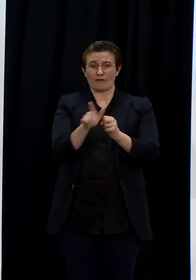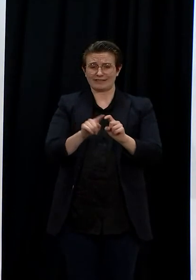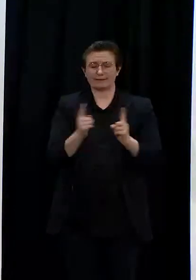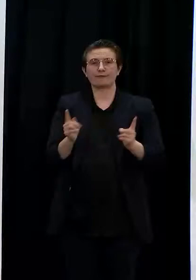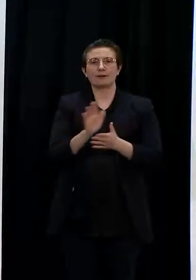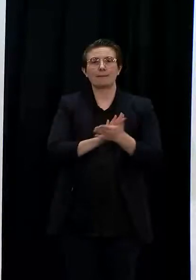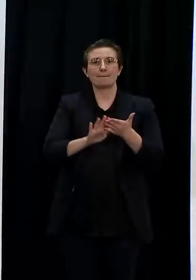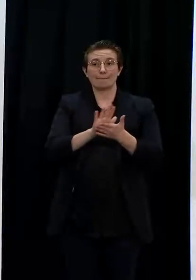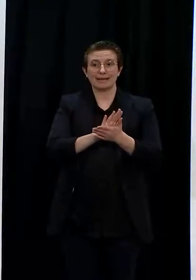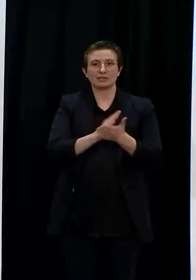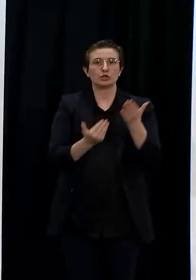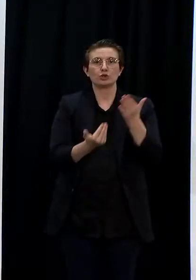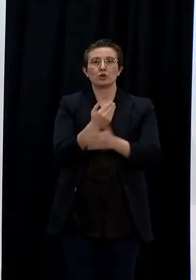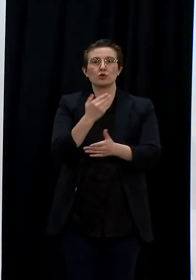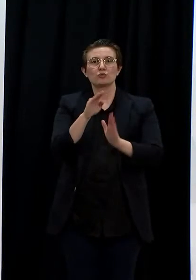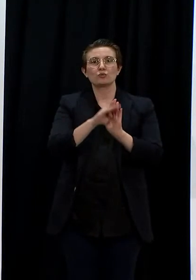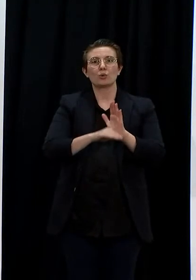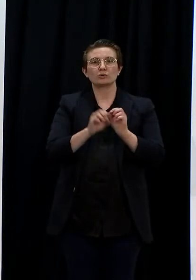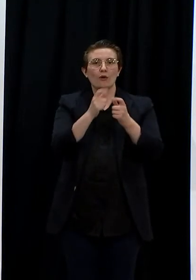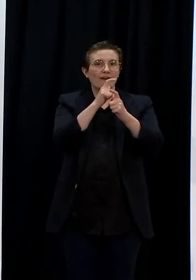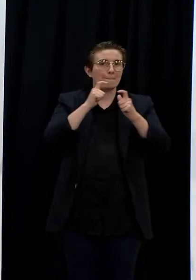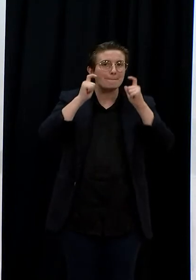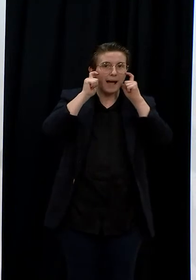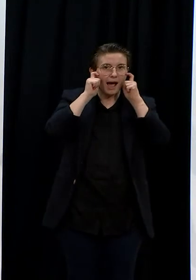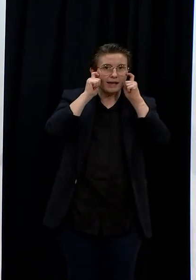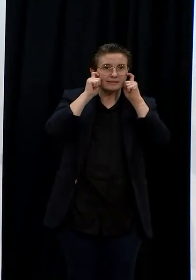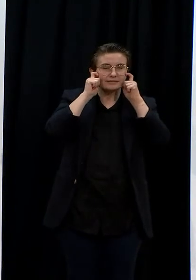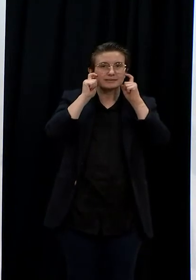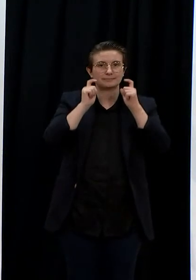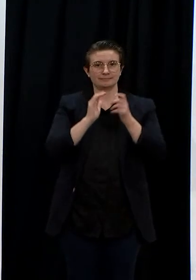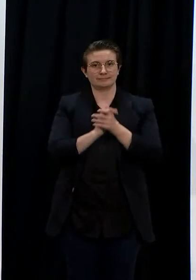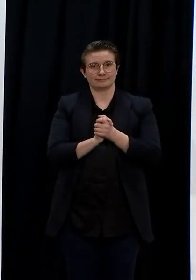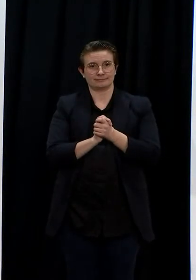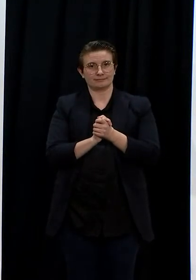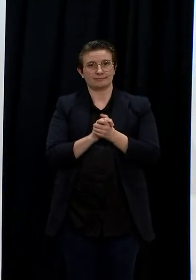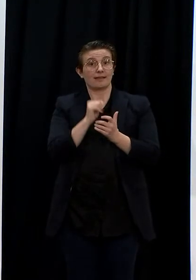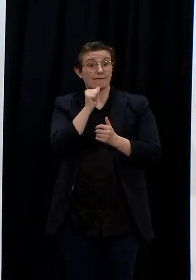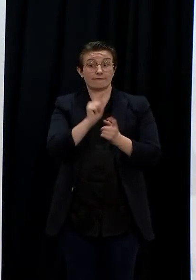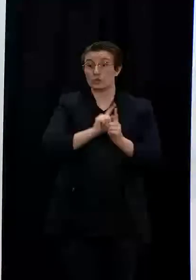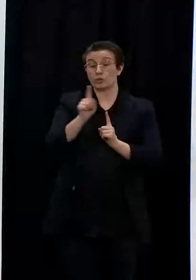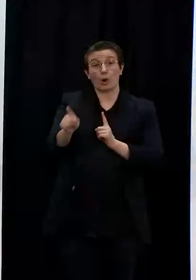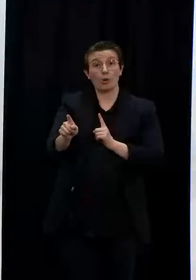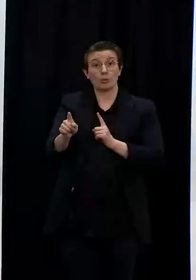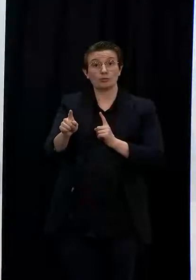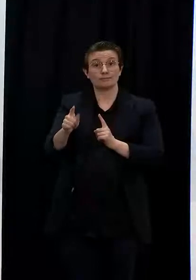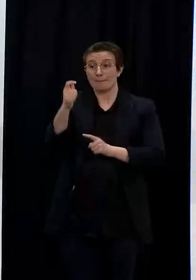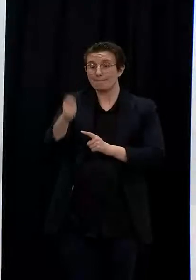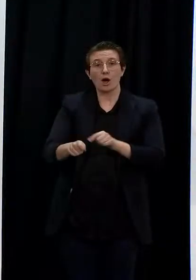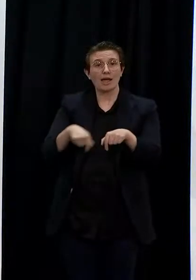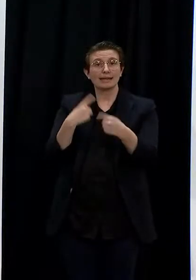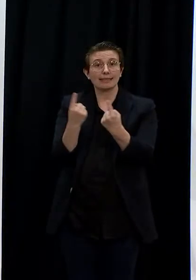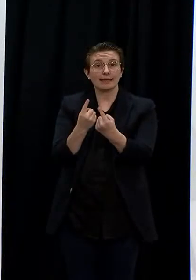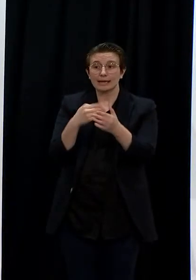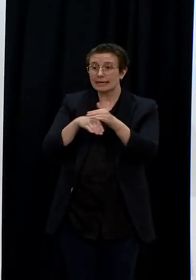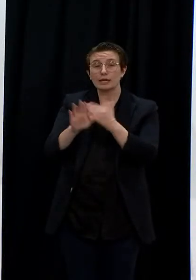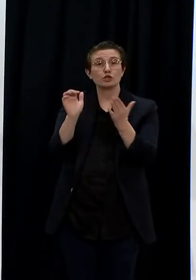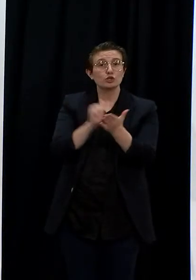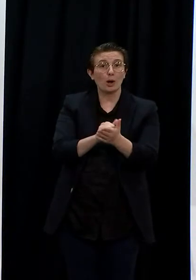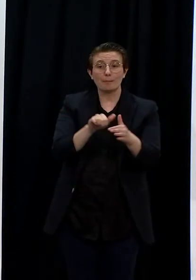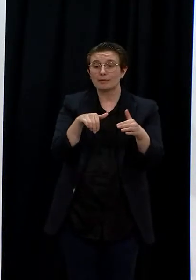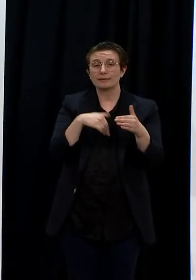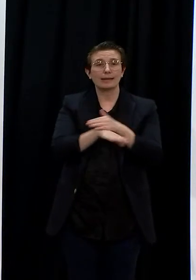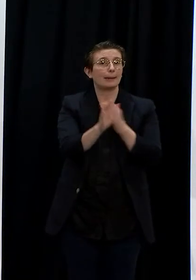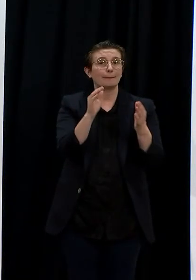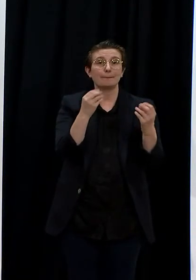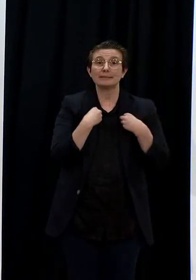and anyone visiting that business such as someone making a contactless pickup must also wear a mask. But just as a general rule if